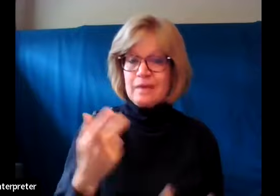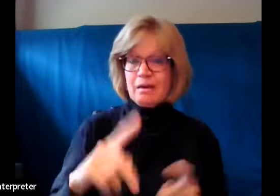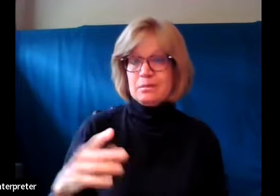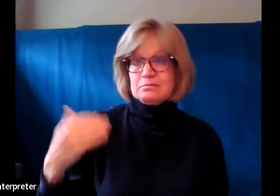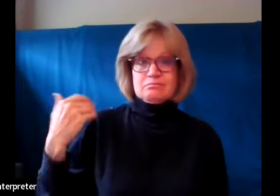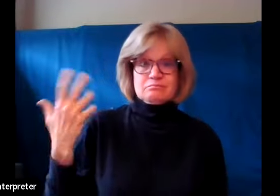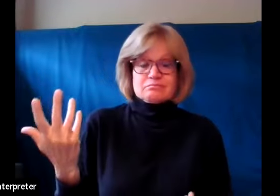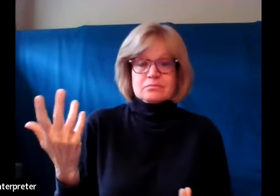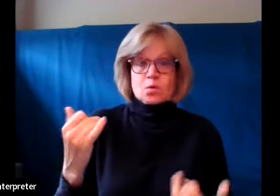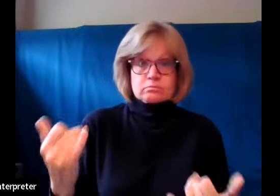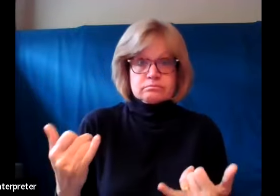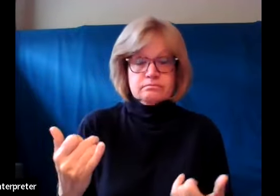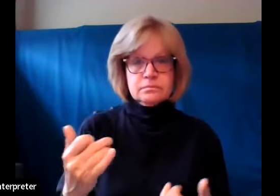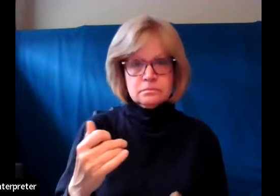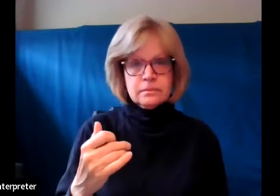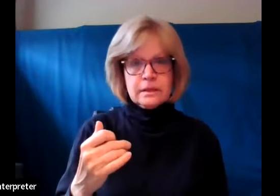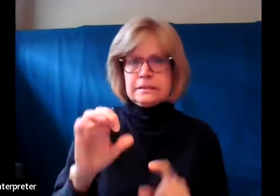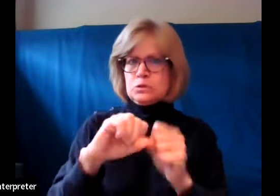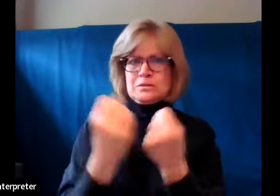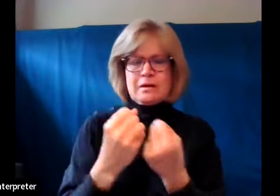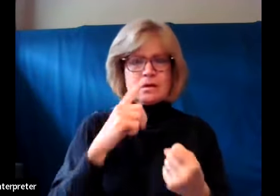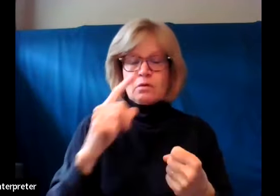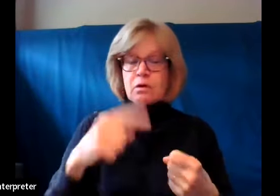divisiveness that's in our society right now.